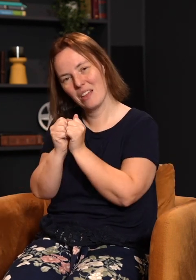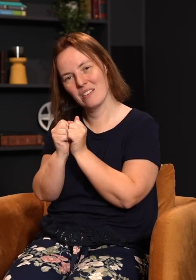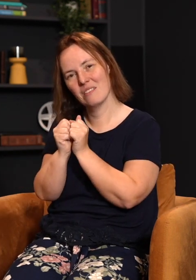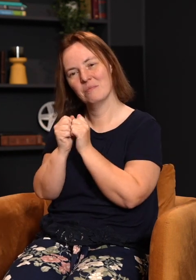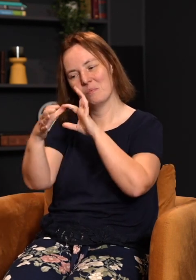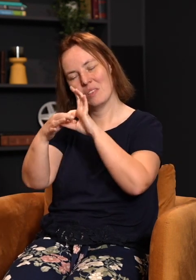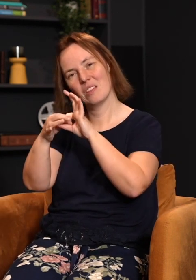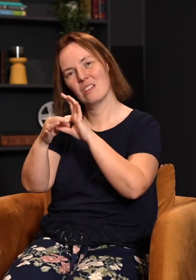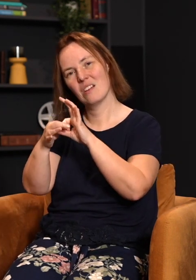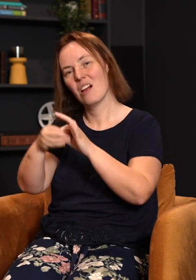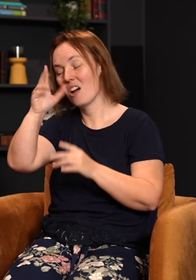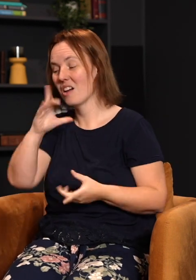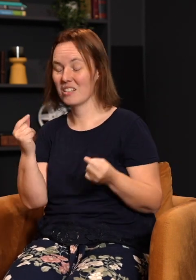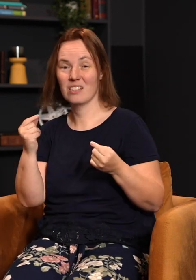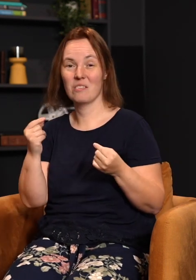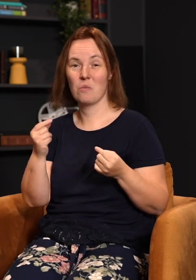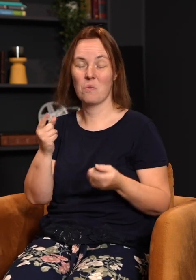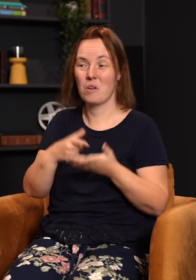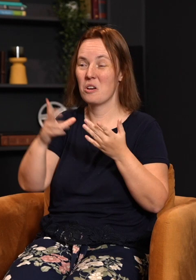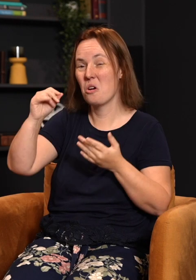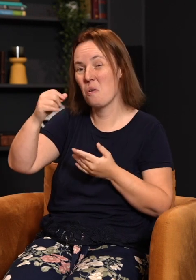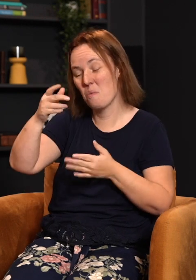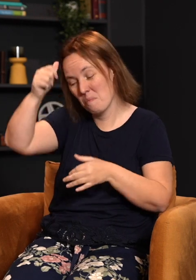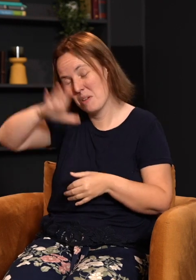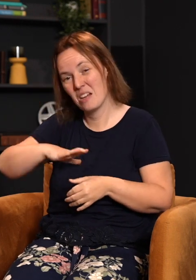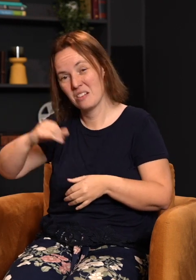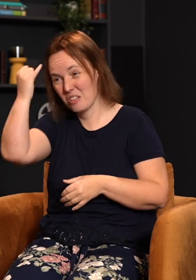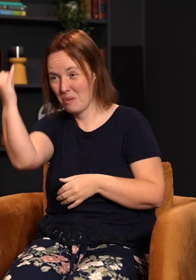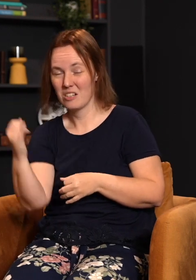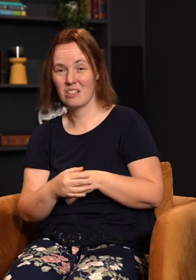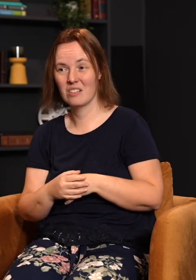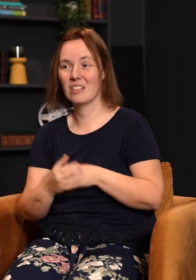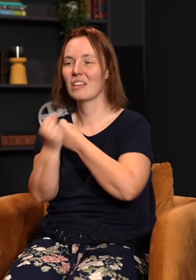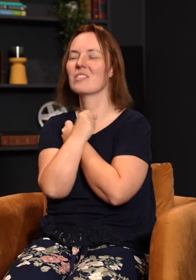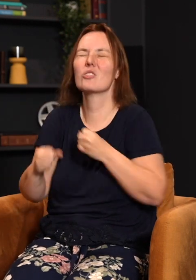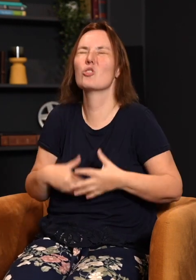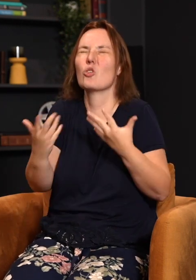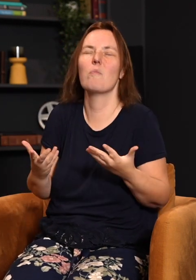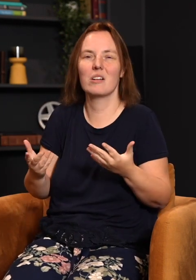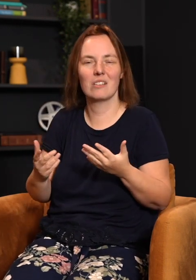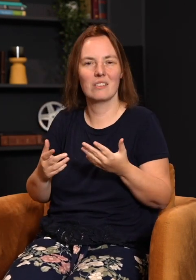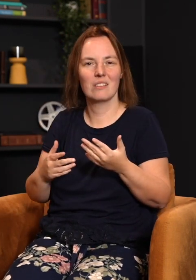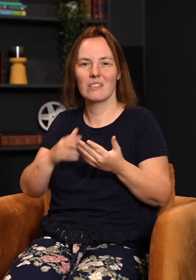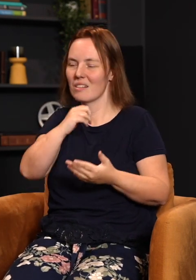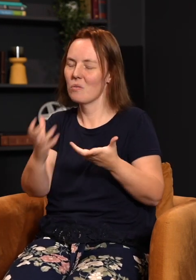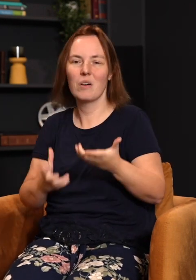God did what no man could ever imagine. And he did it because he loves us so much that he does not want to spend